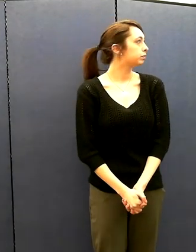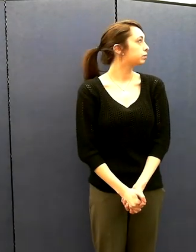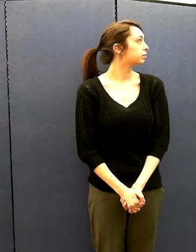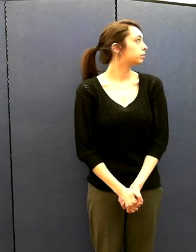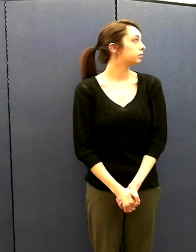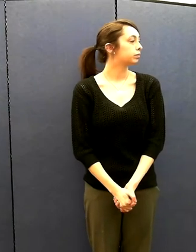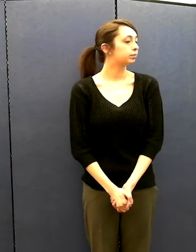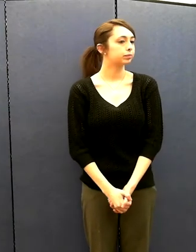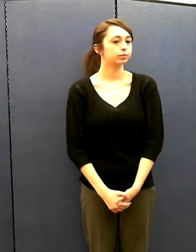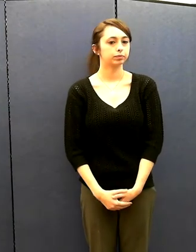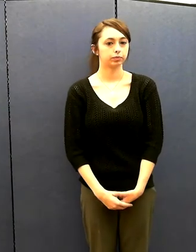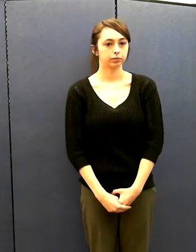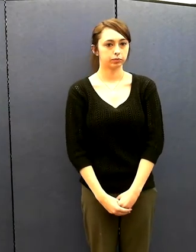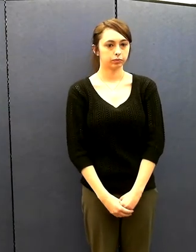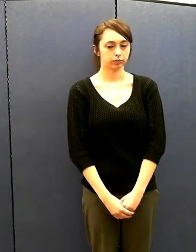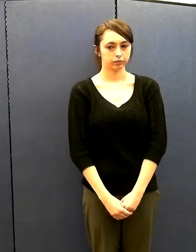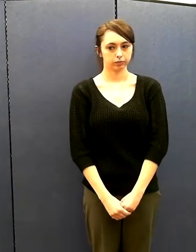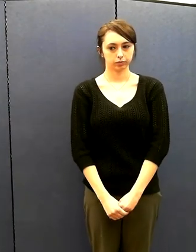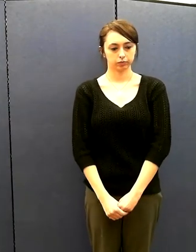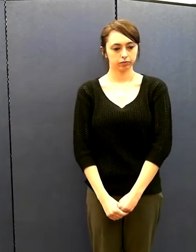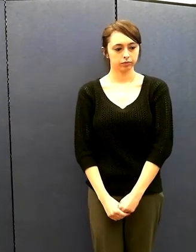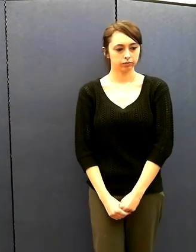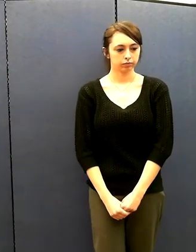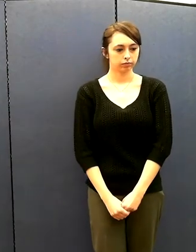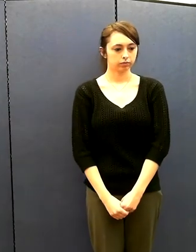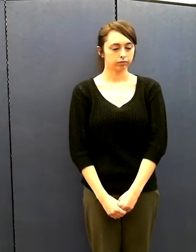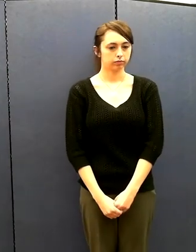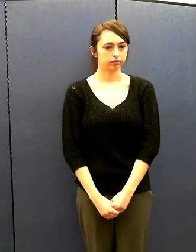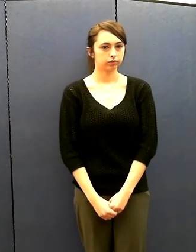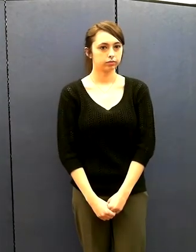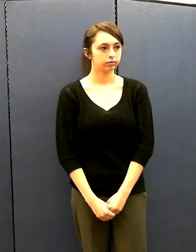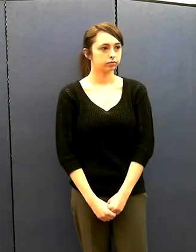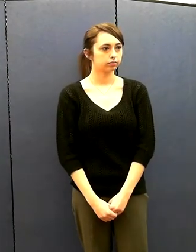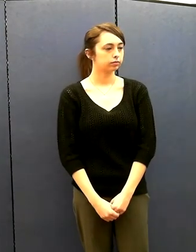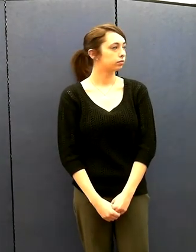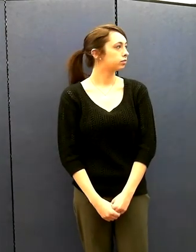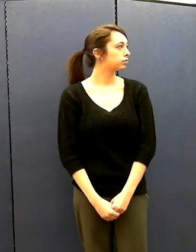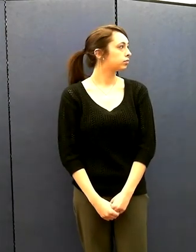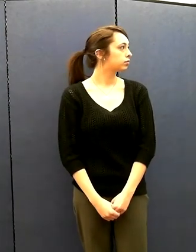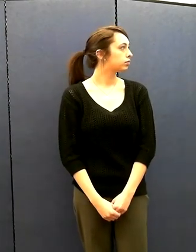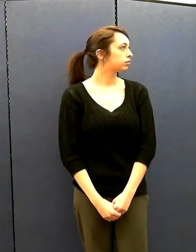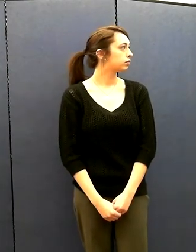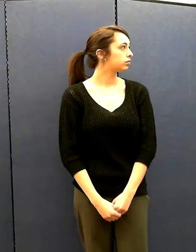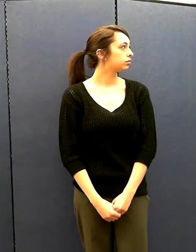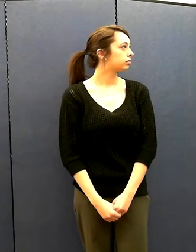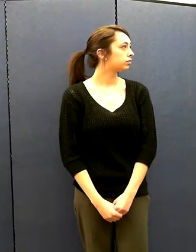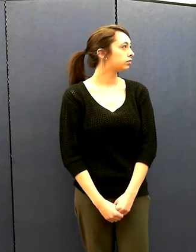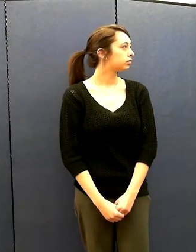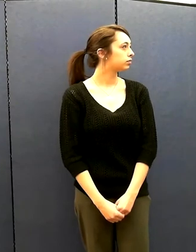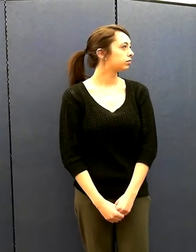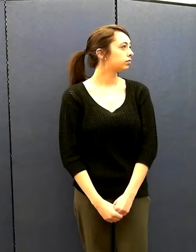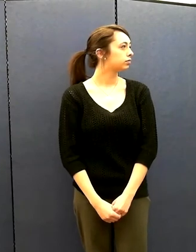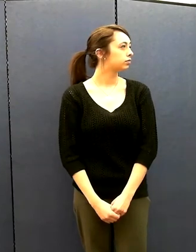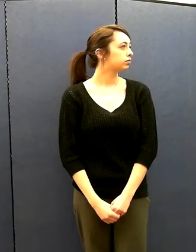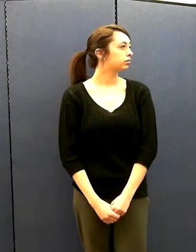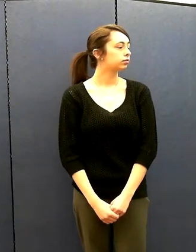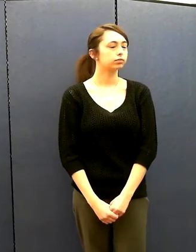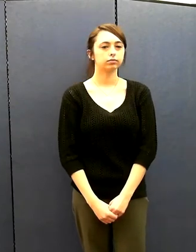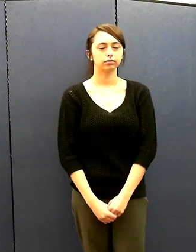And there's an acronym for that as well, for the C part, which SCE stands for search,